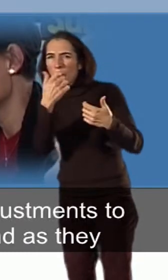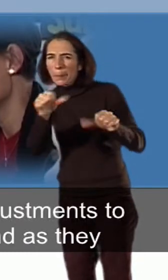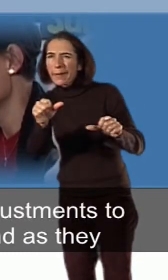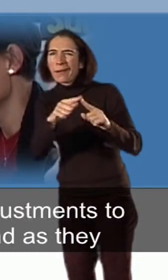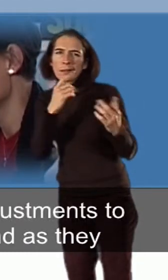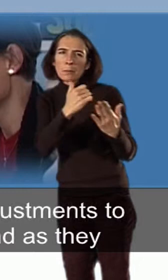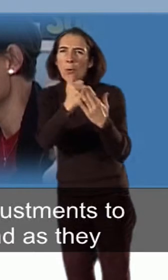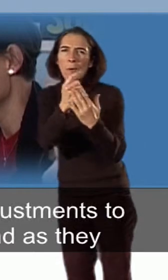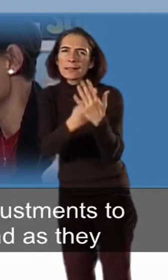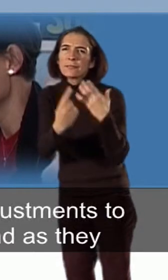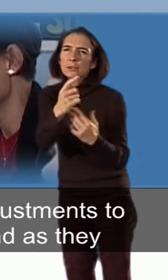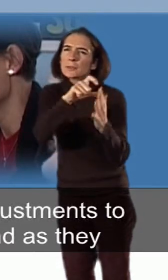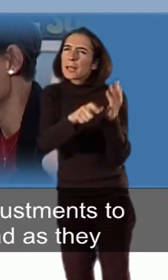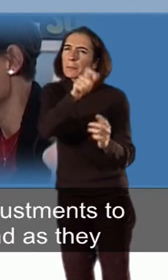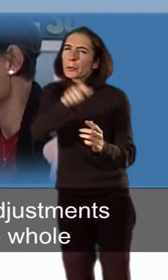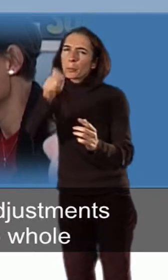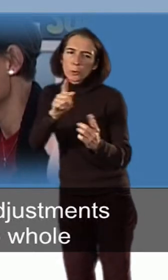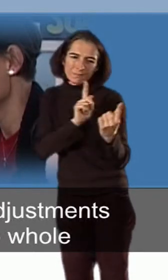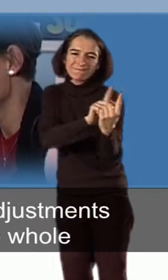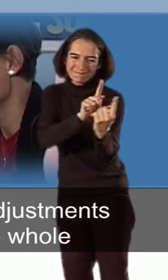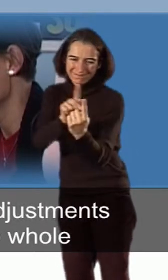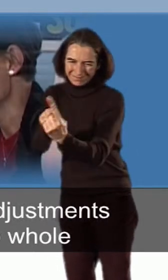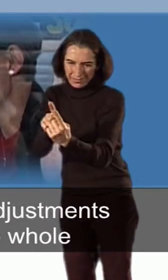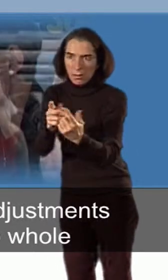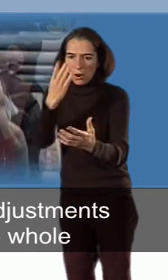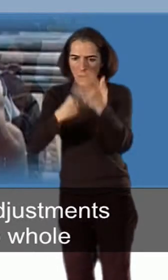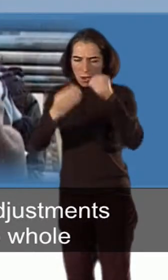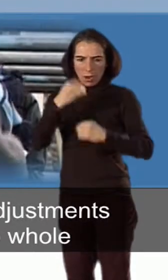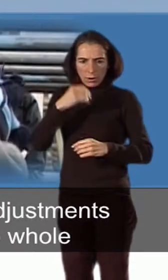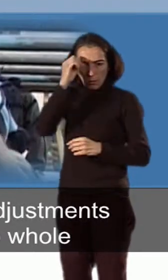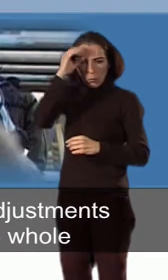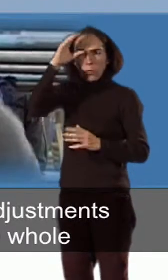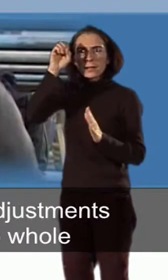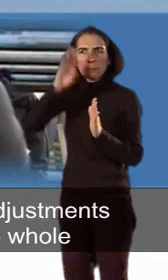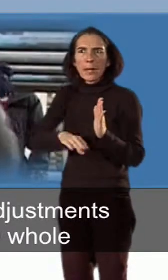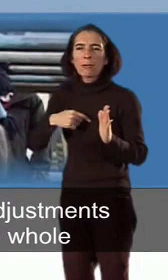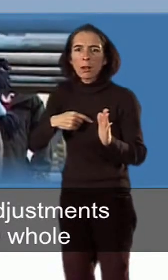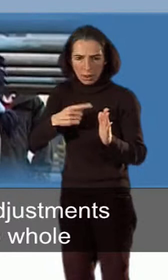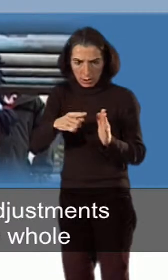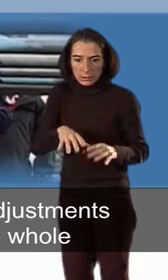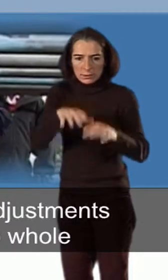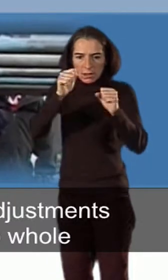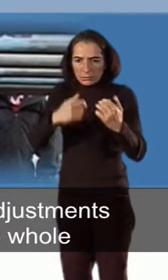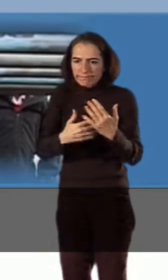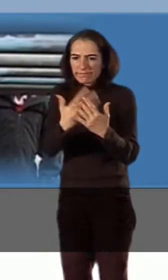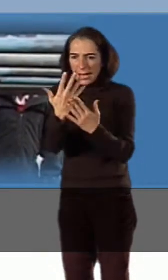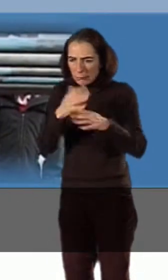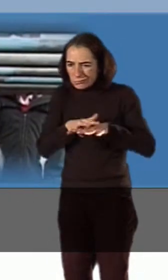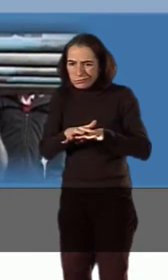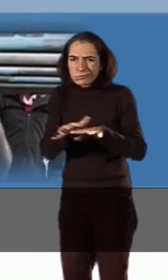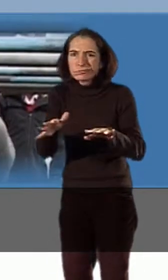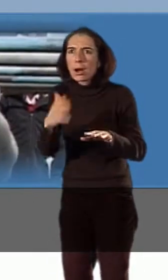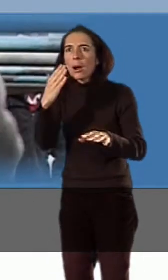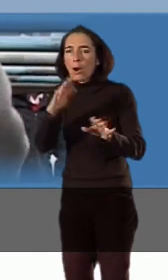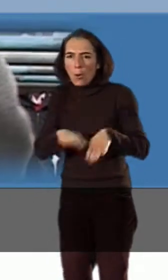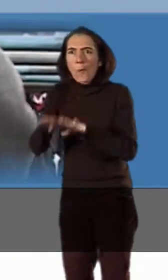individual disabled pupils and as they become more experienced, these adjustments are developed and incorporated into whole school